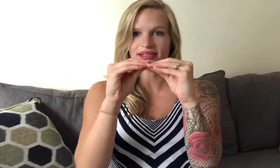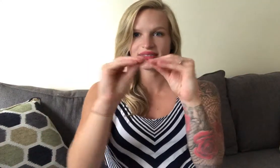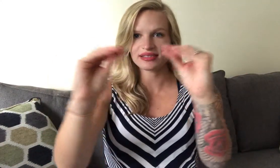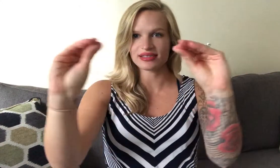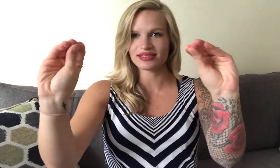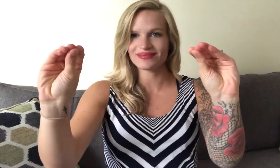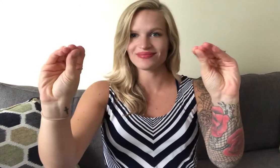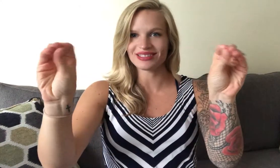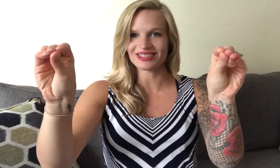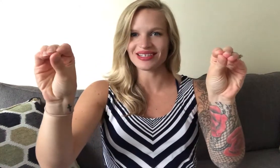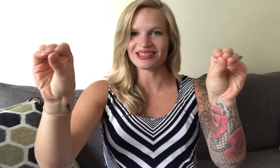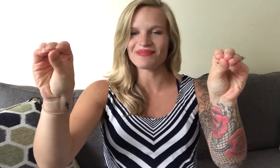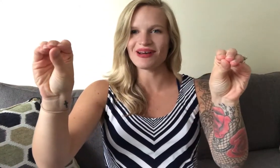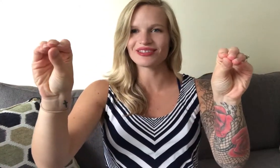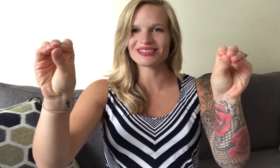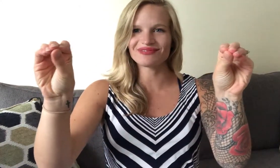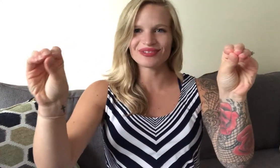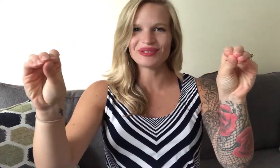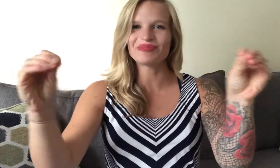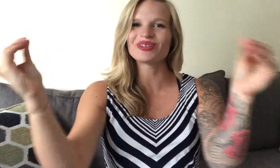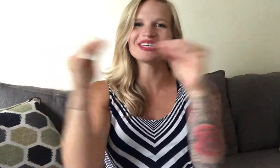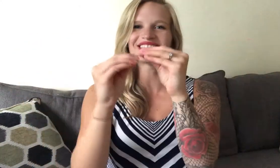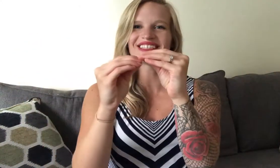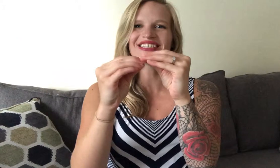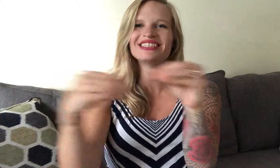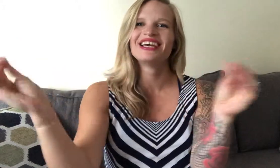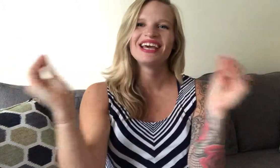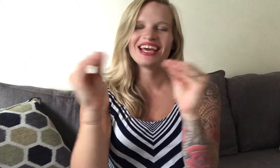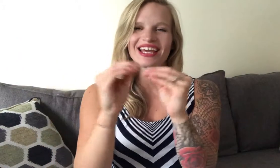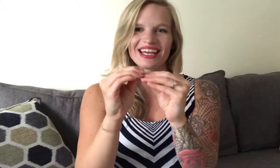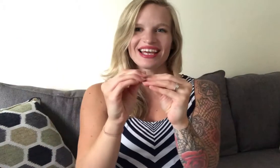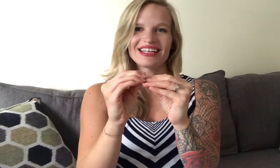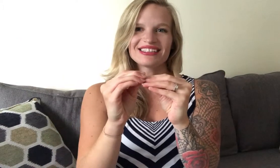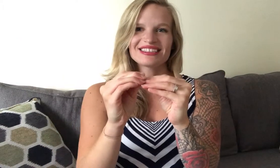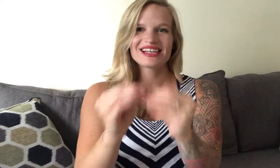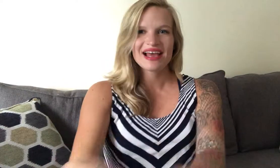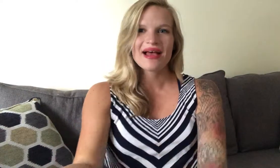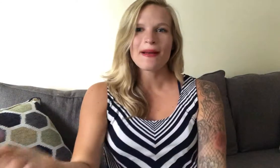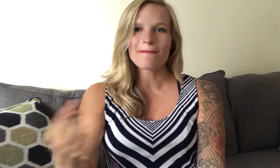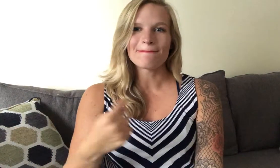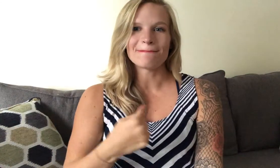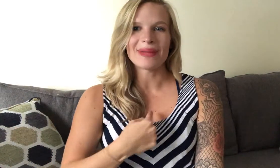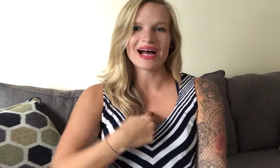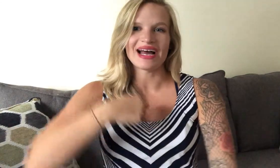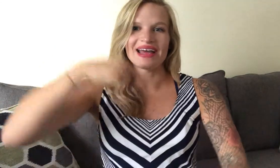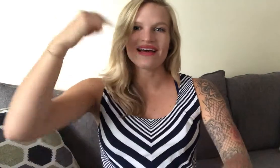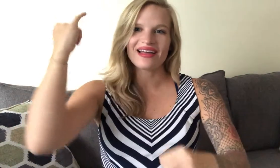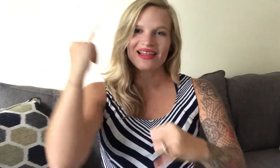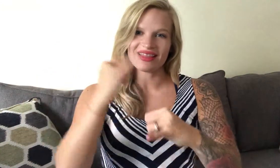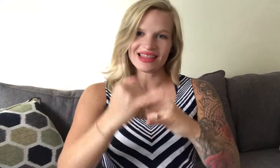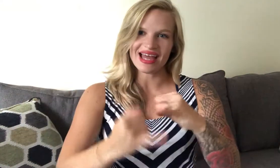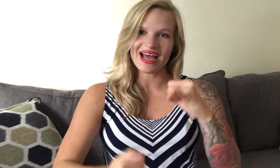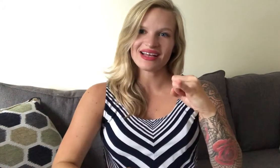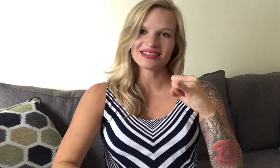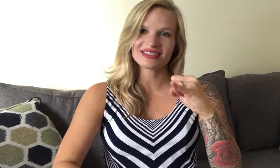just these are like the mouths of two people kissing kiss my last